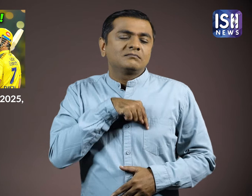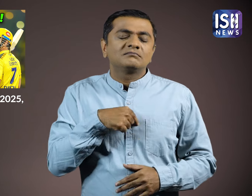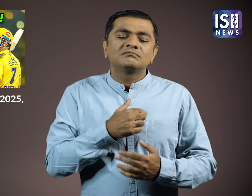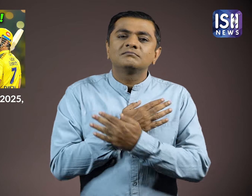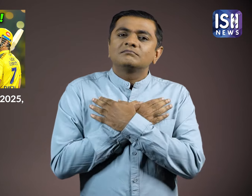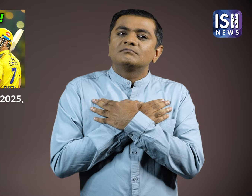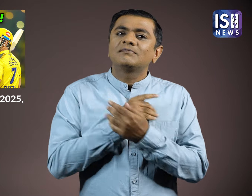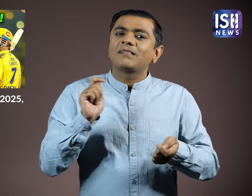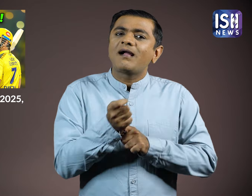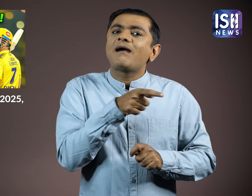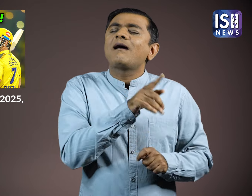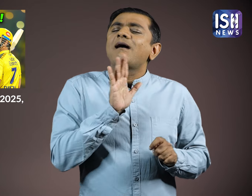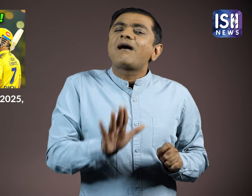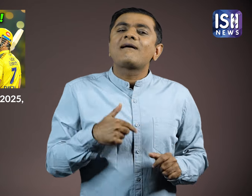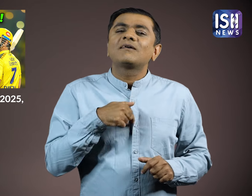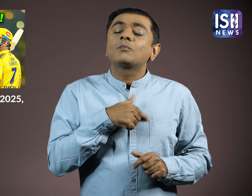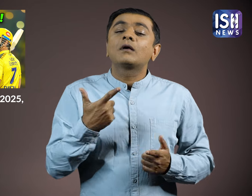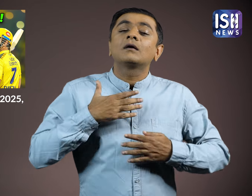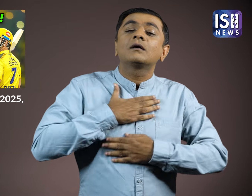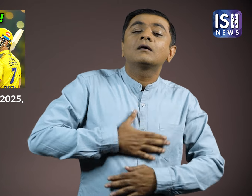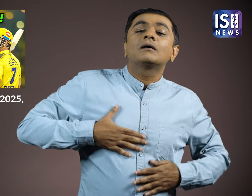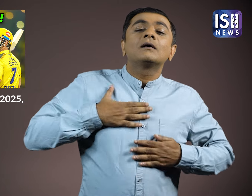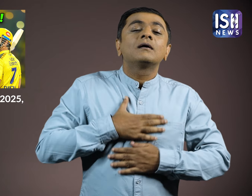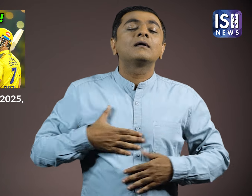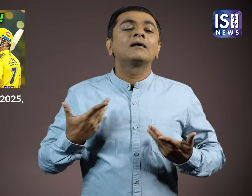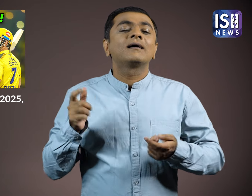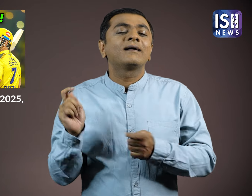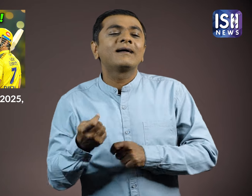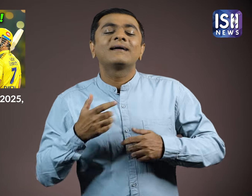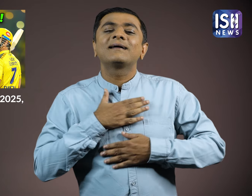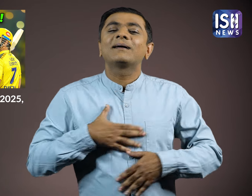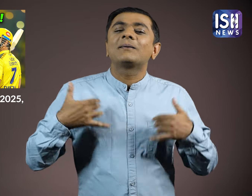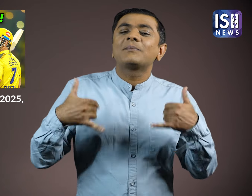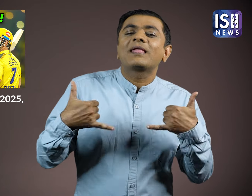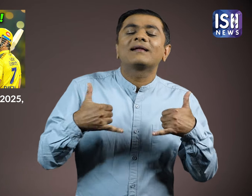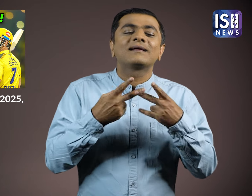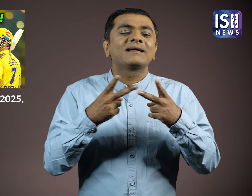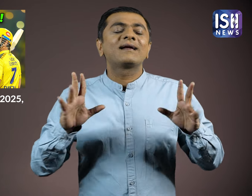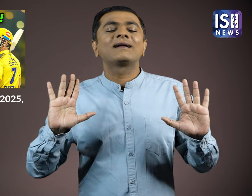But his love for cricket is still there. He said he now wants to enjoy the game.